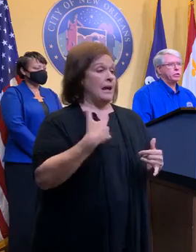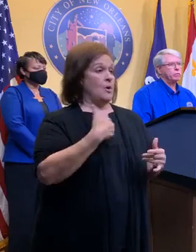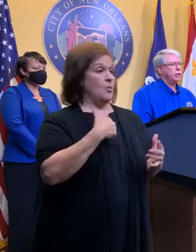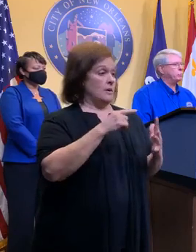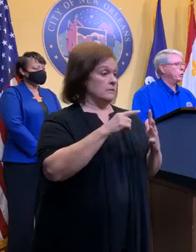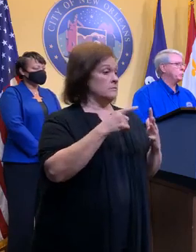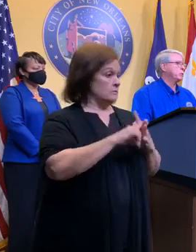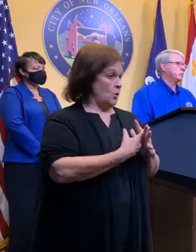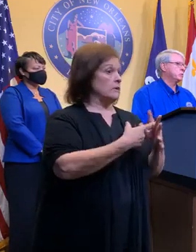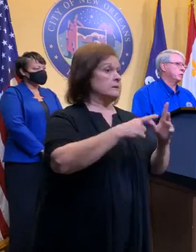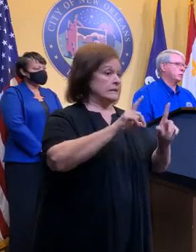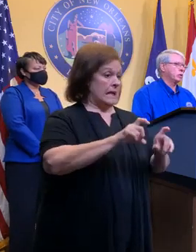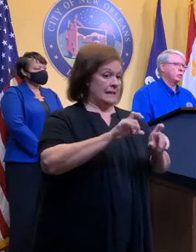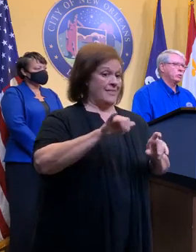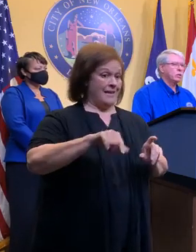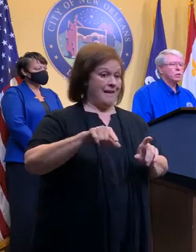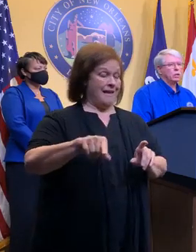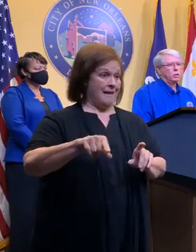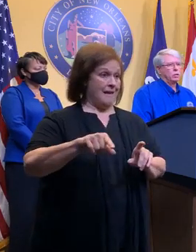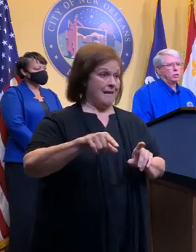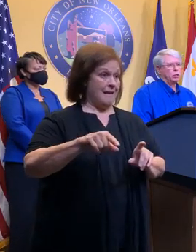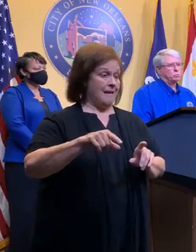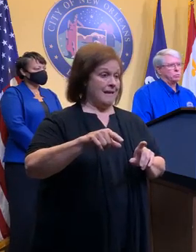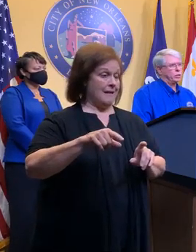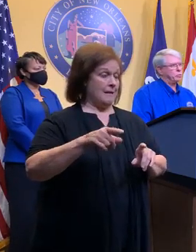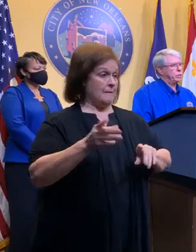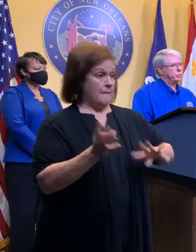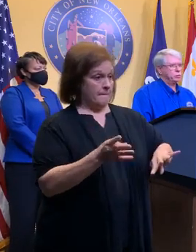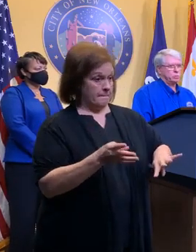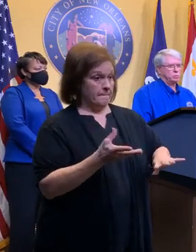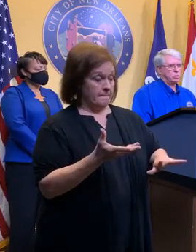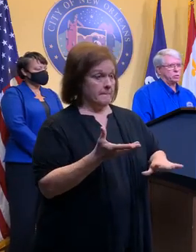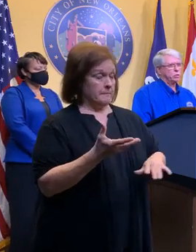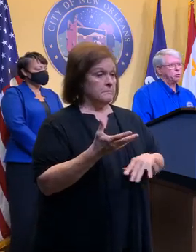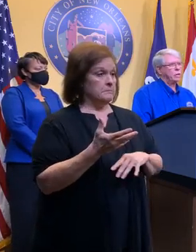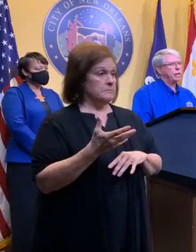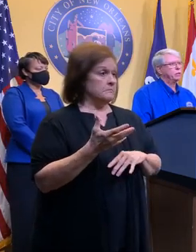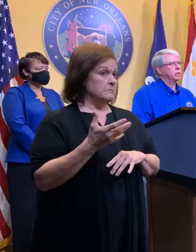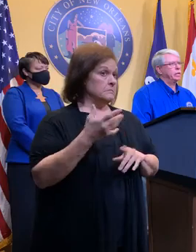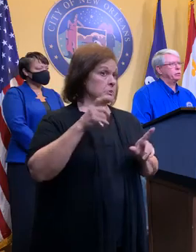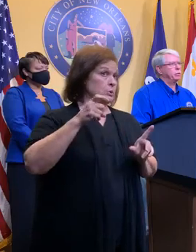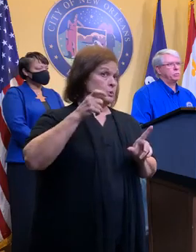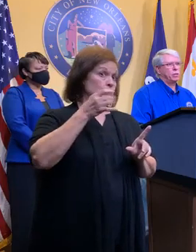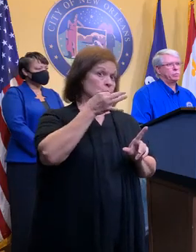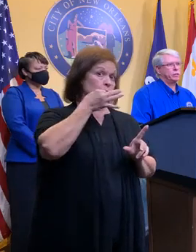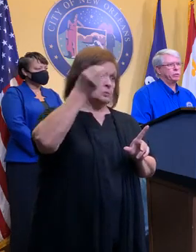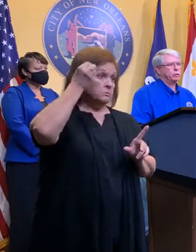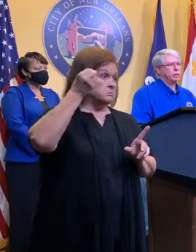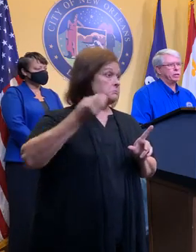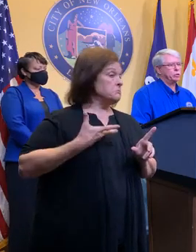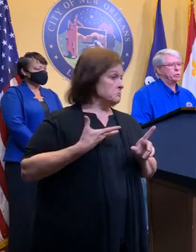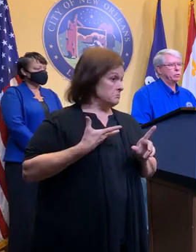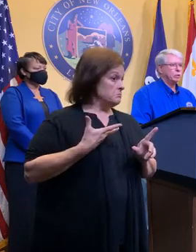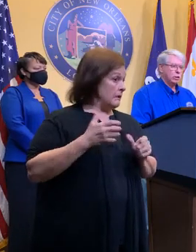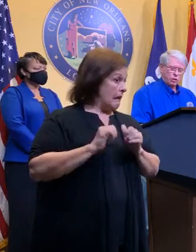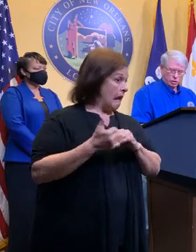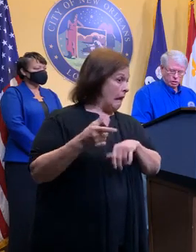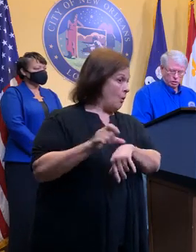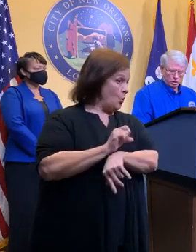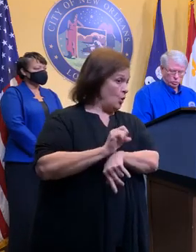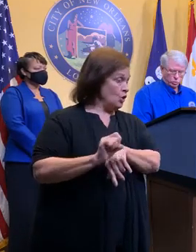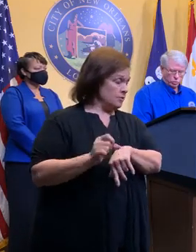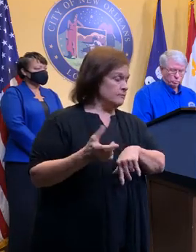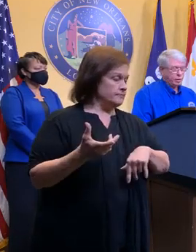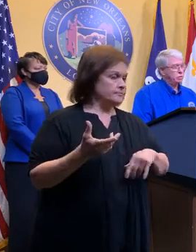testing of that pump under load. I expect some news back on that sometime later on this afternoon.